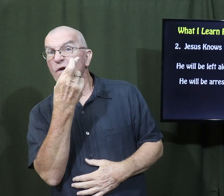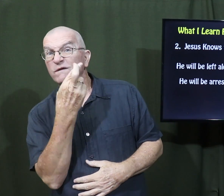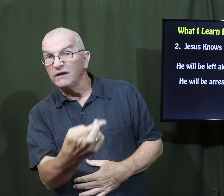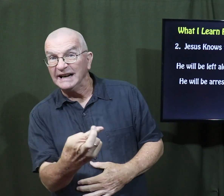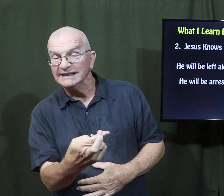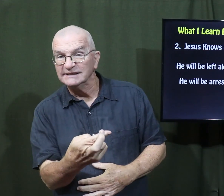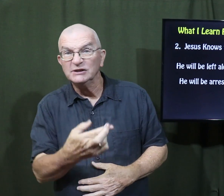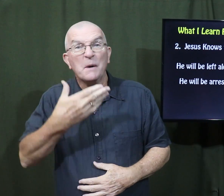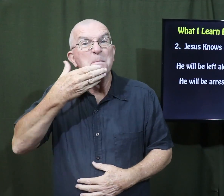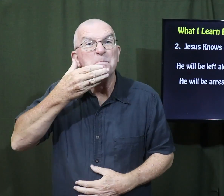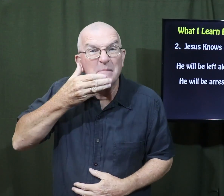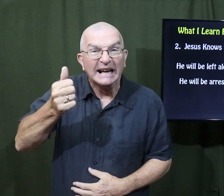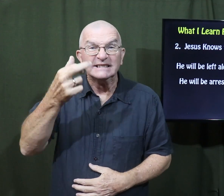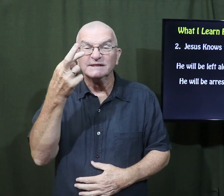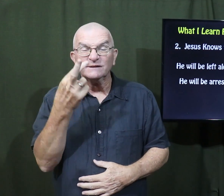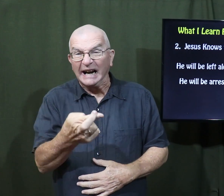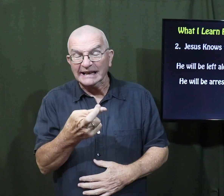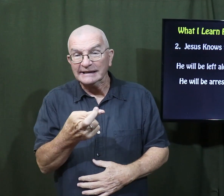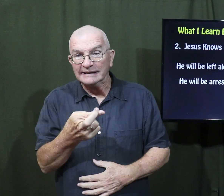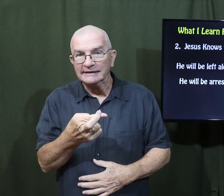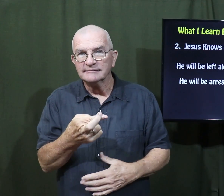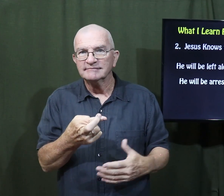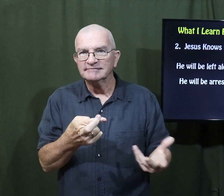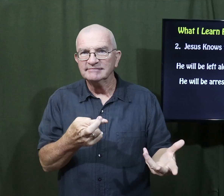one one your friends one of your best friends